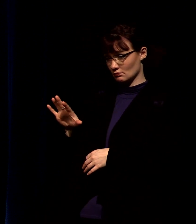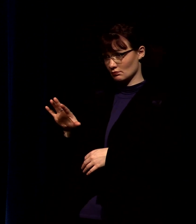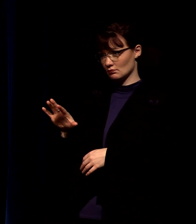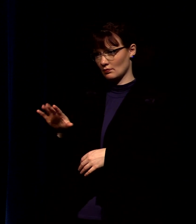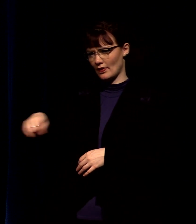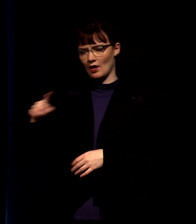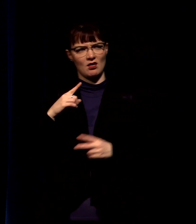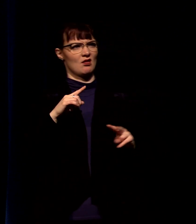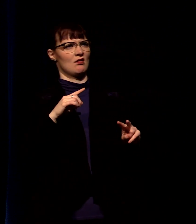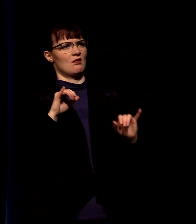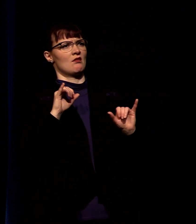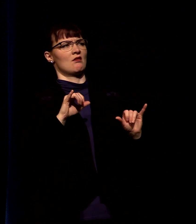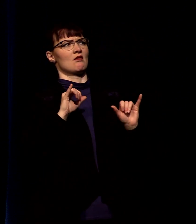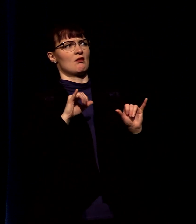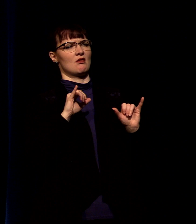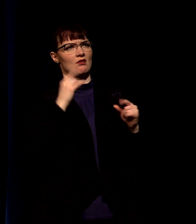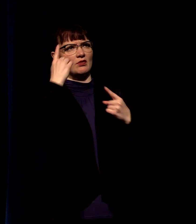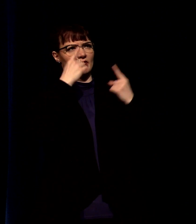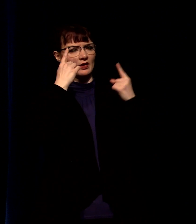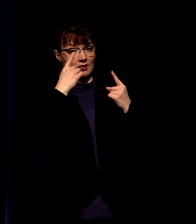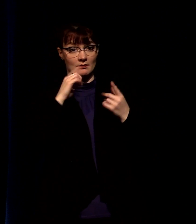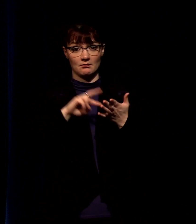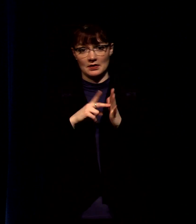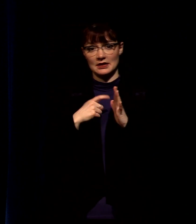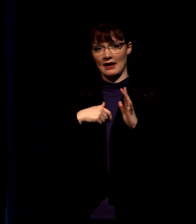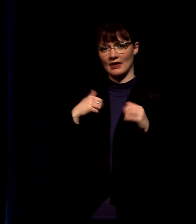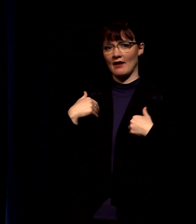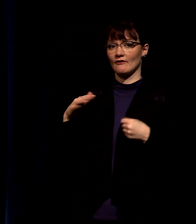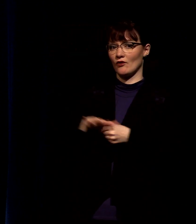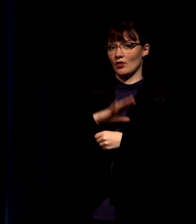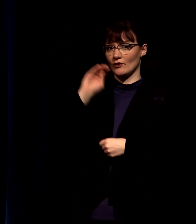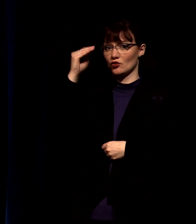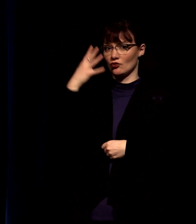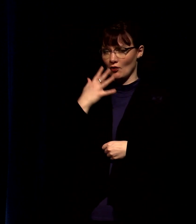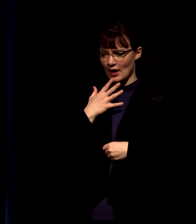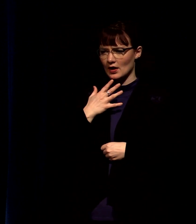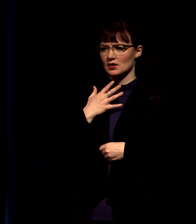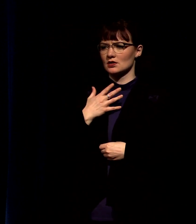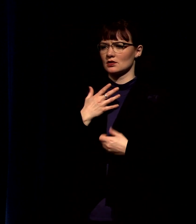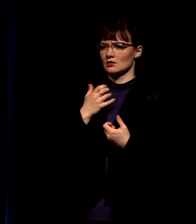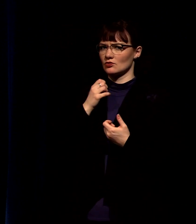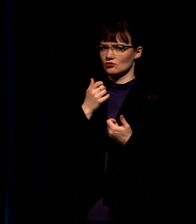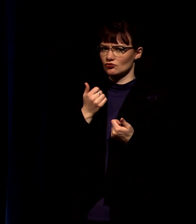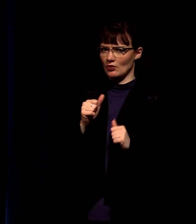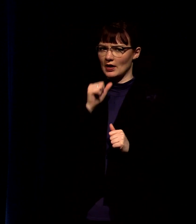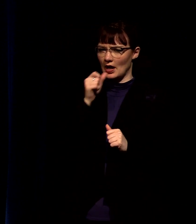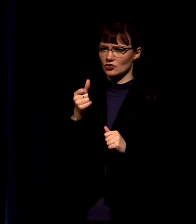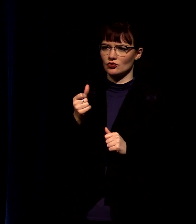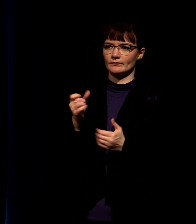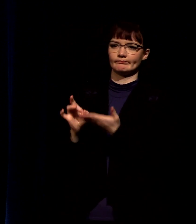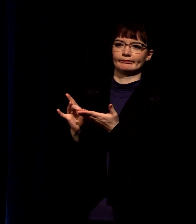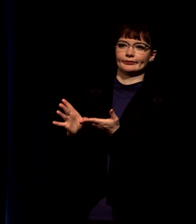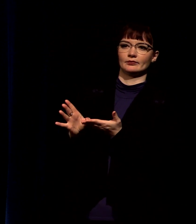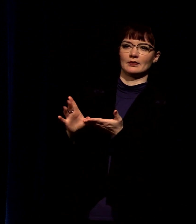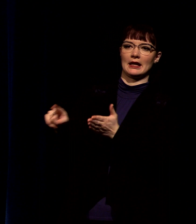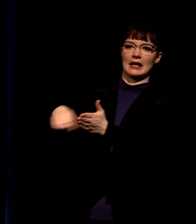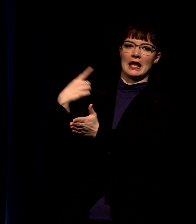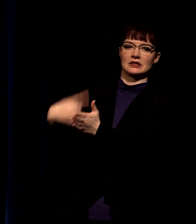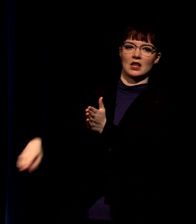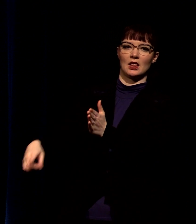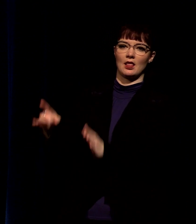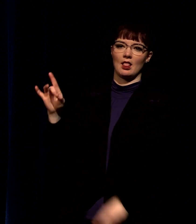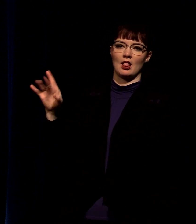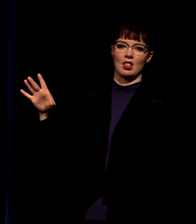but it means that we have to be strategic and full of grace and really trying not to cancel people or offend half of the